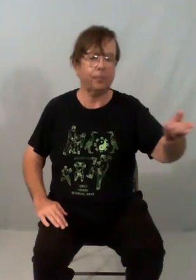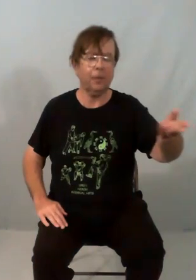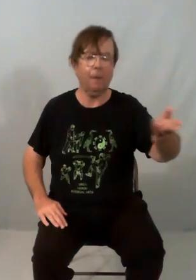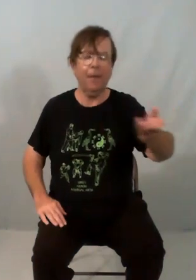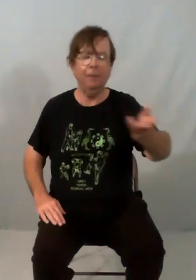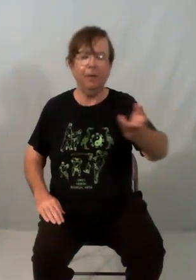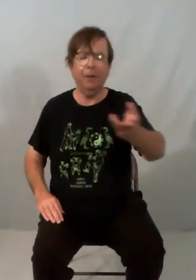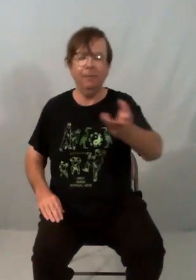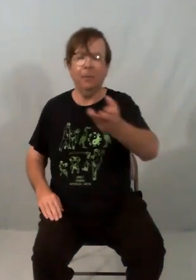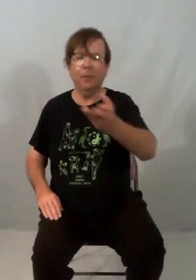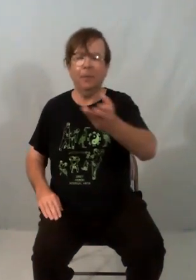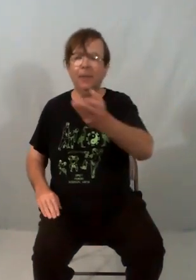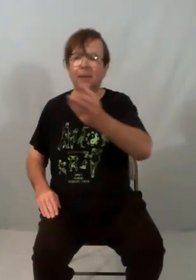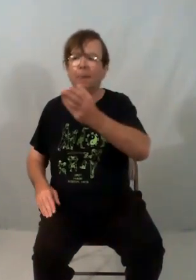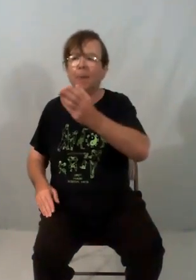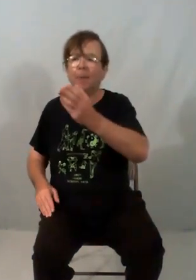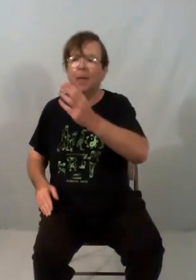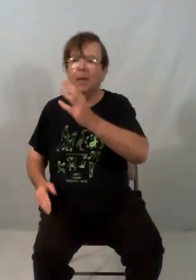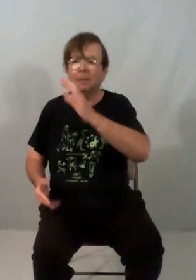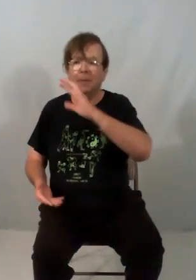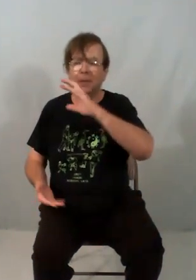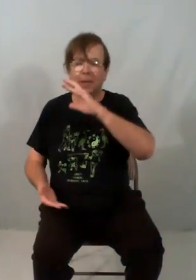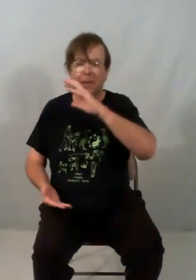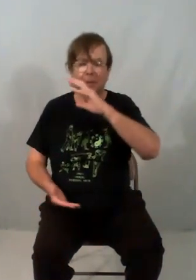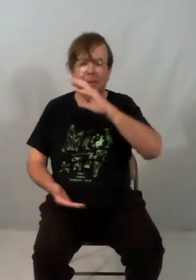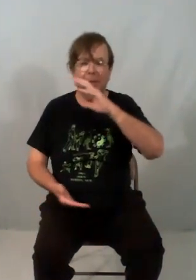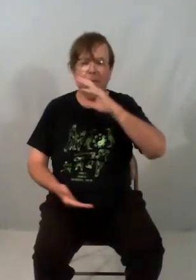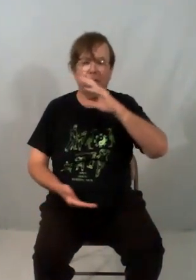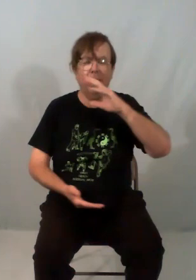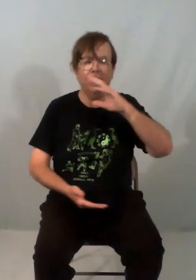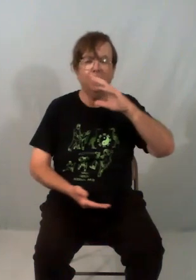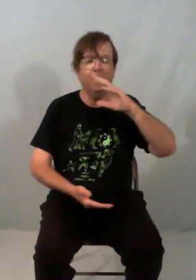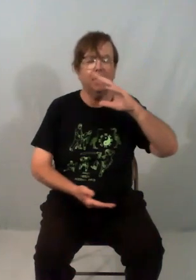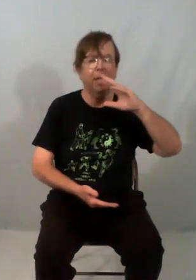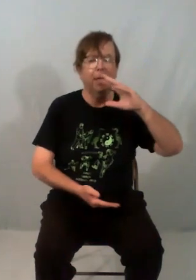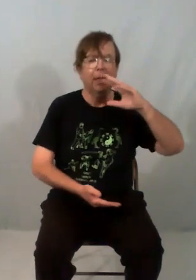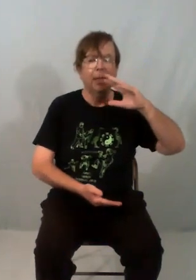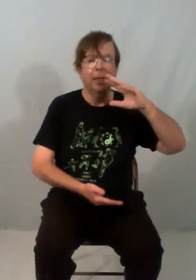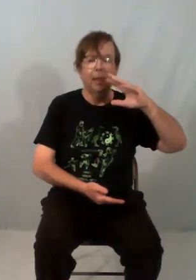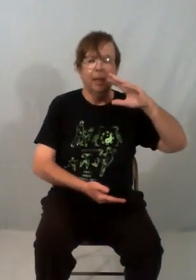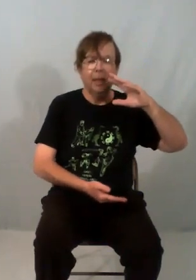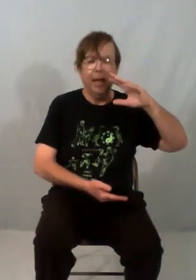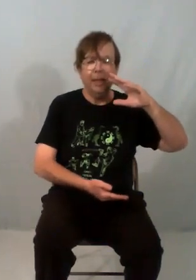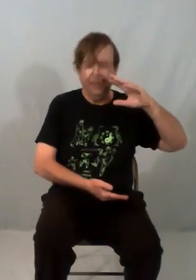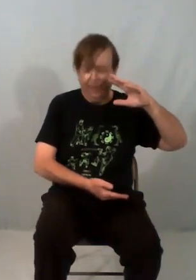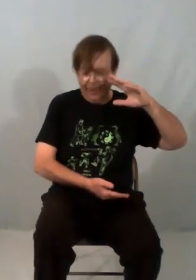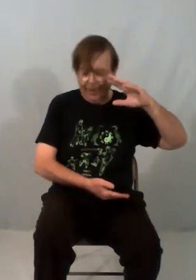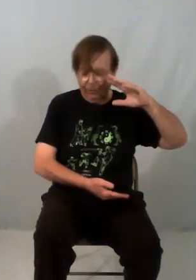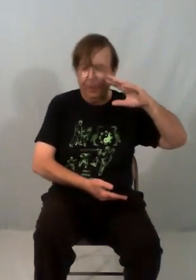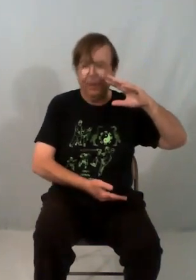If you're comfortable with this, and see a little bit of an extra challenge, can add an extra part here.